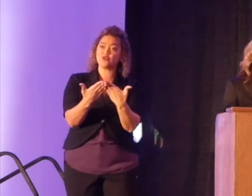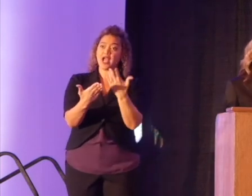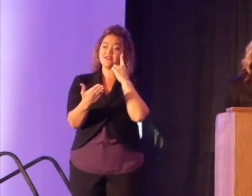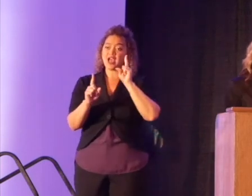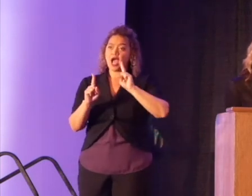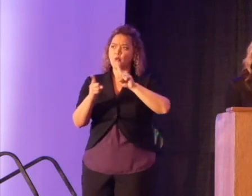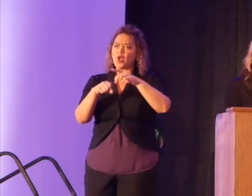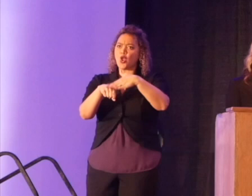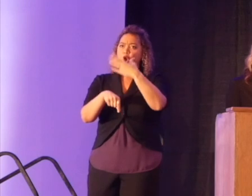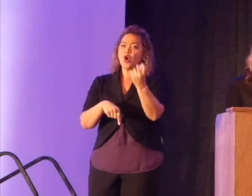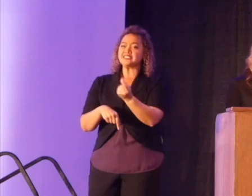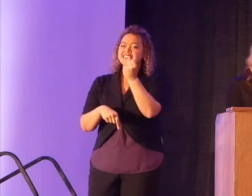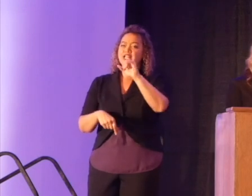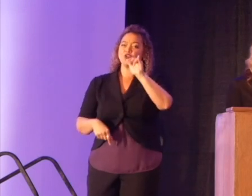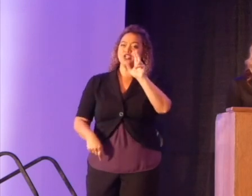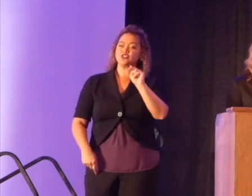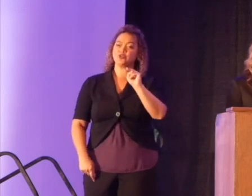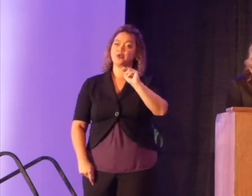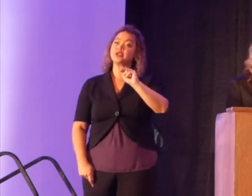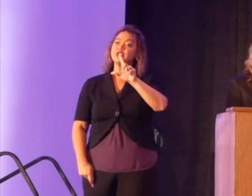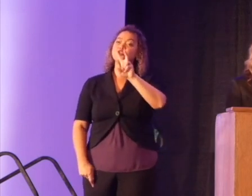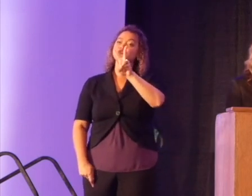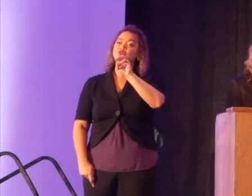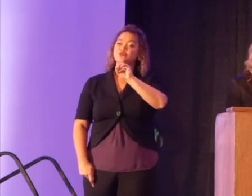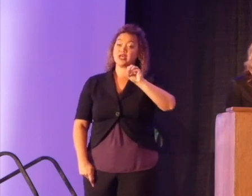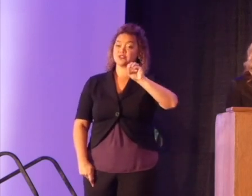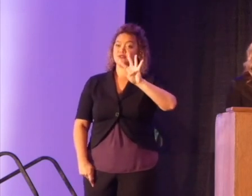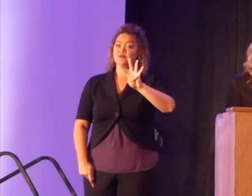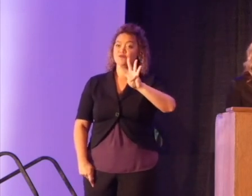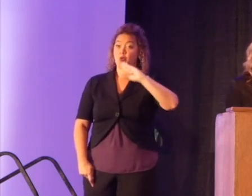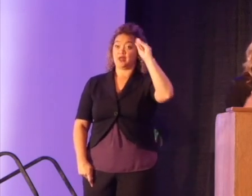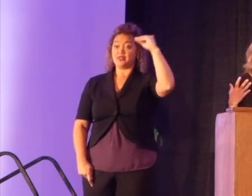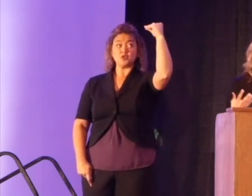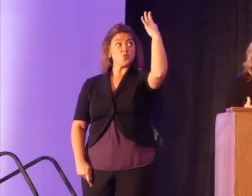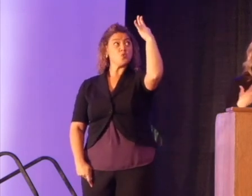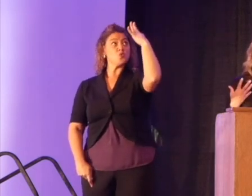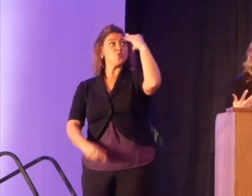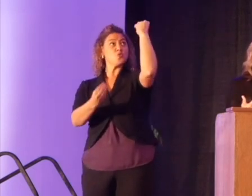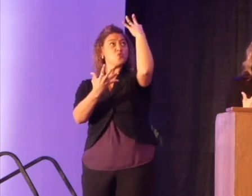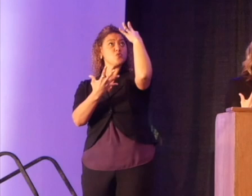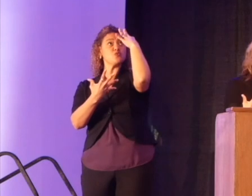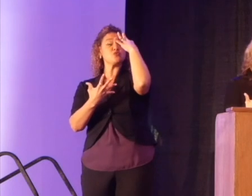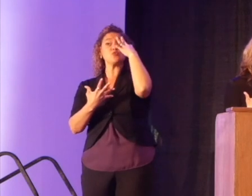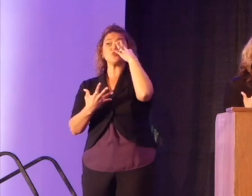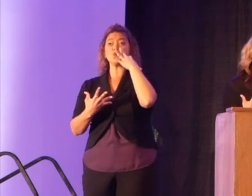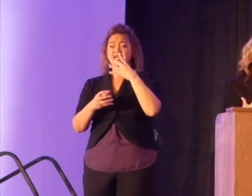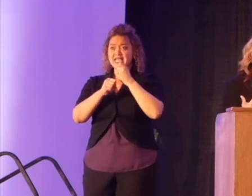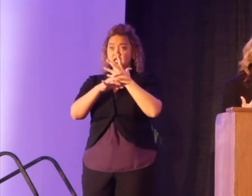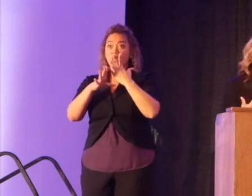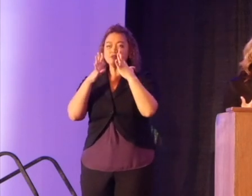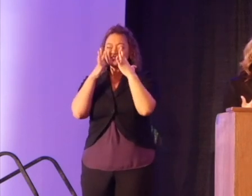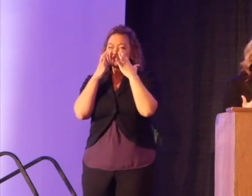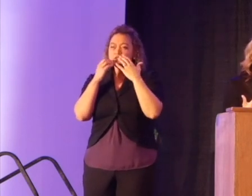out on a Saturday in January of 2004. the sun blazed, dust rose reaching my eyes and it caused me to